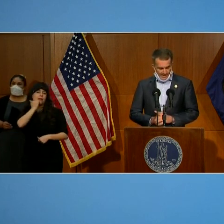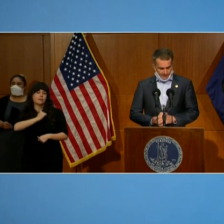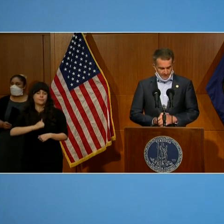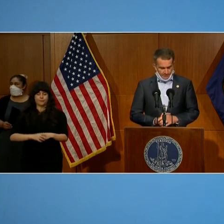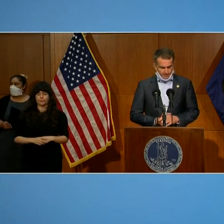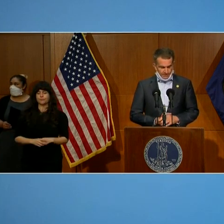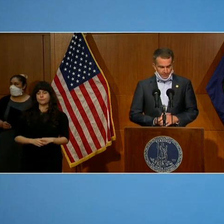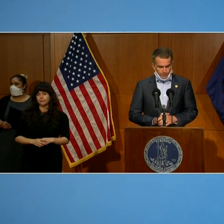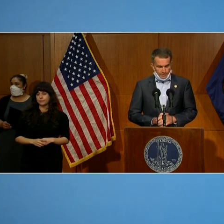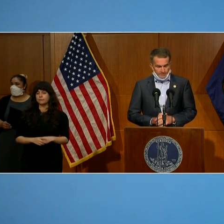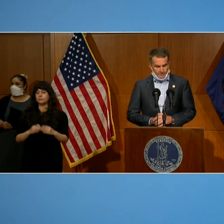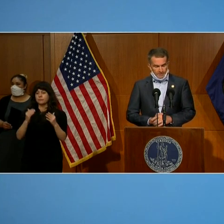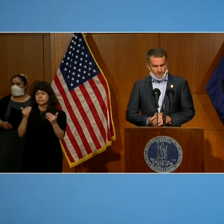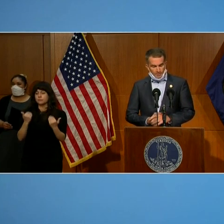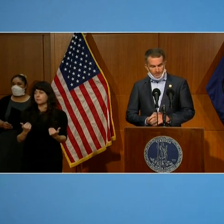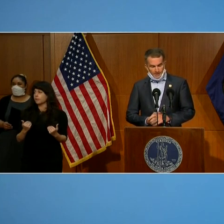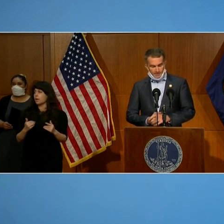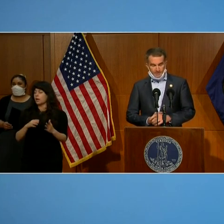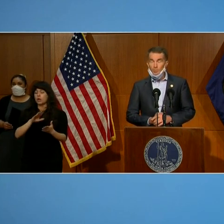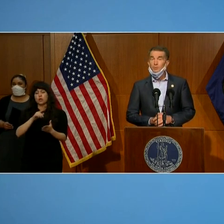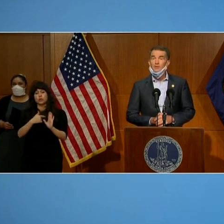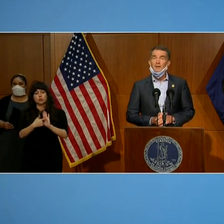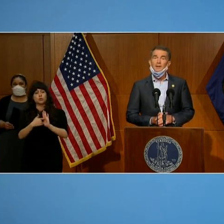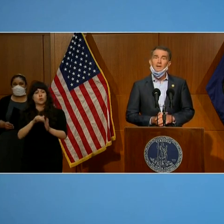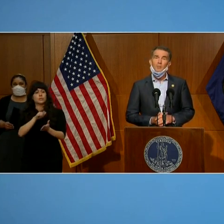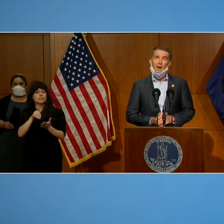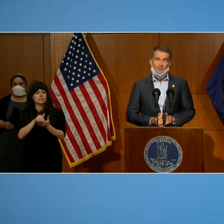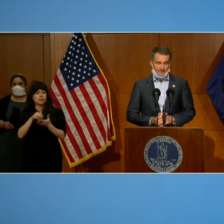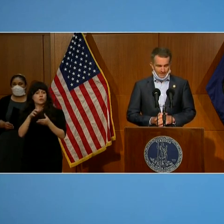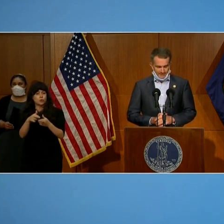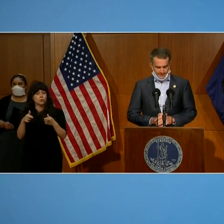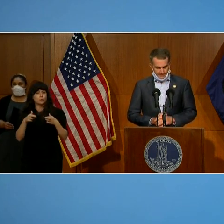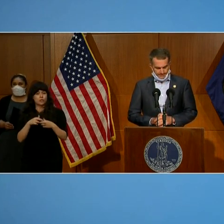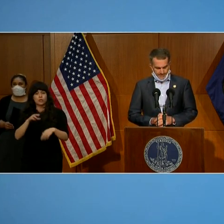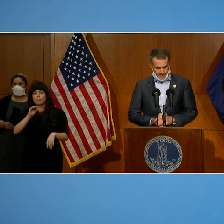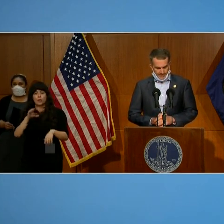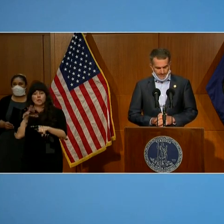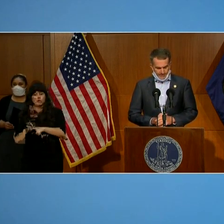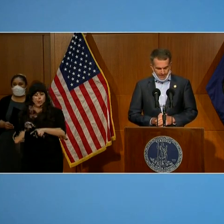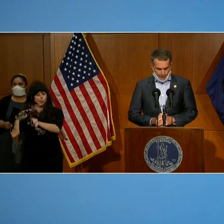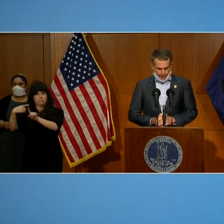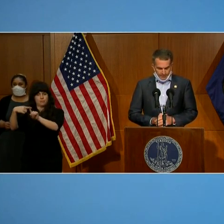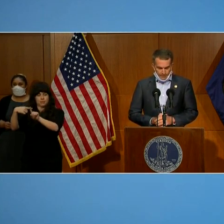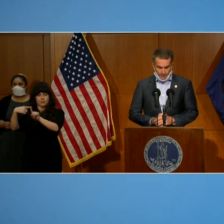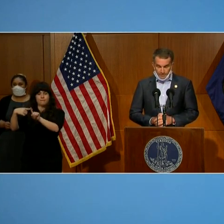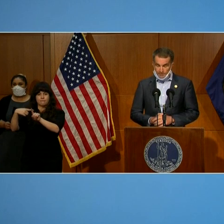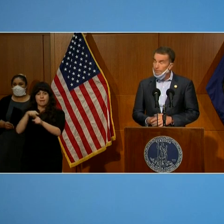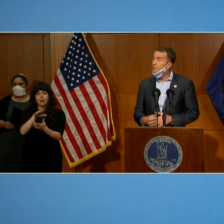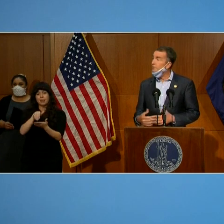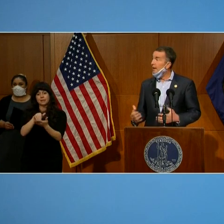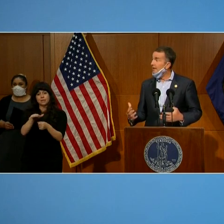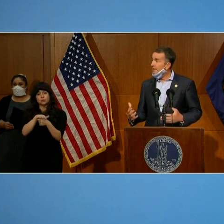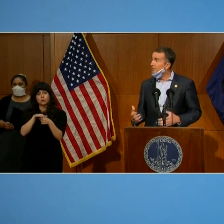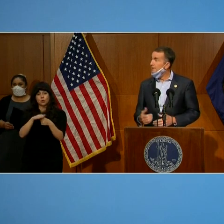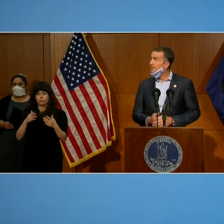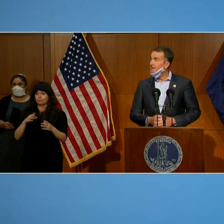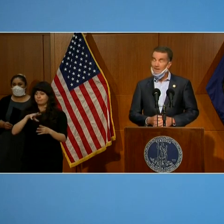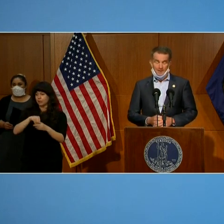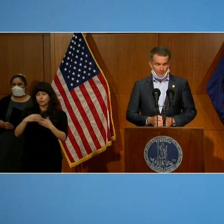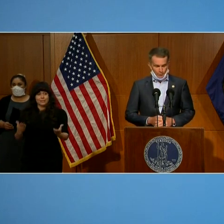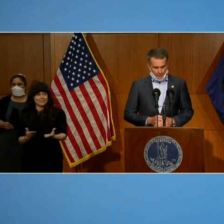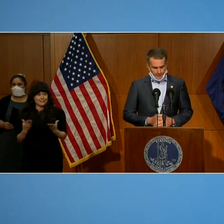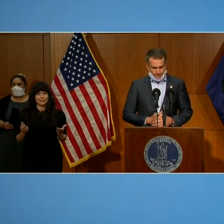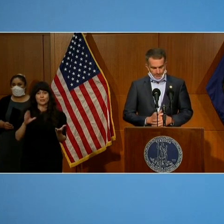next slide shows the central region number of number of and percent positivity. The central region, which includes right here